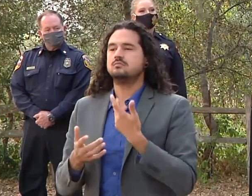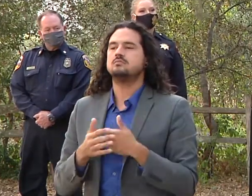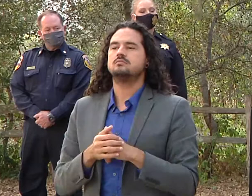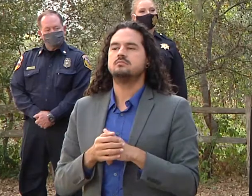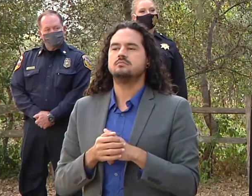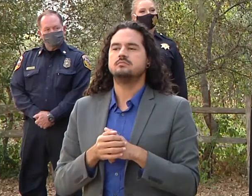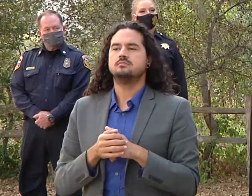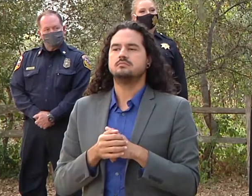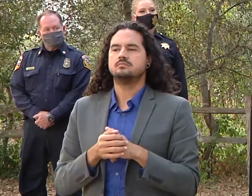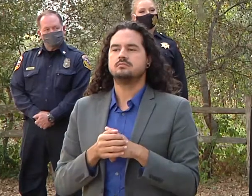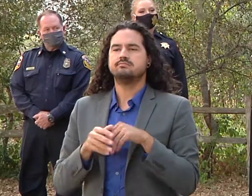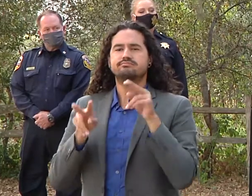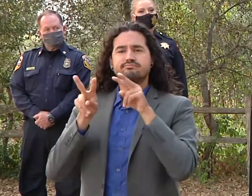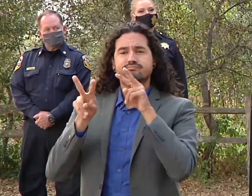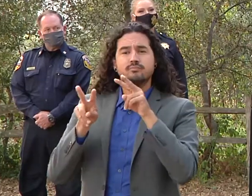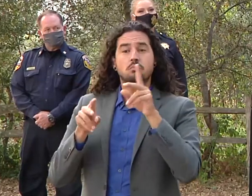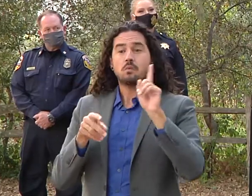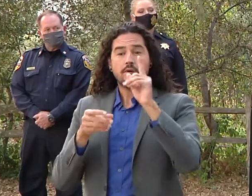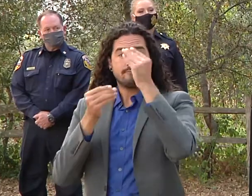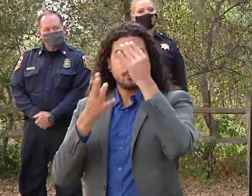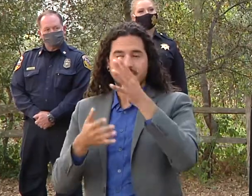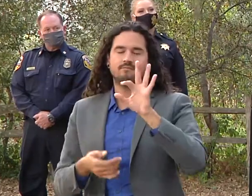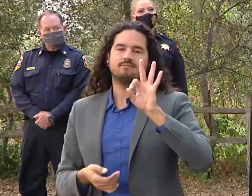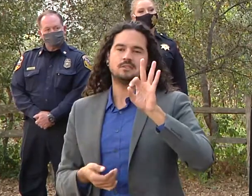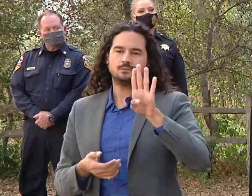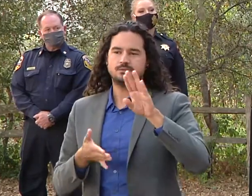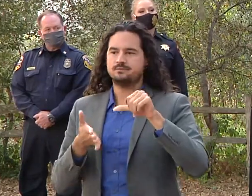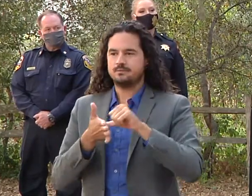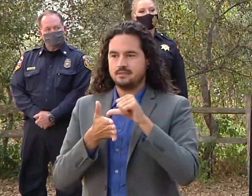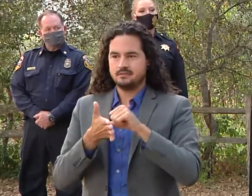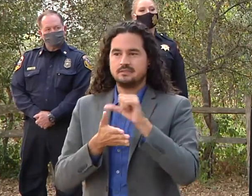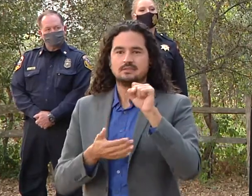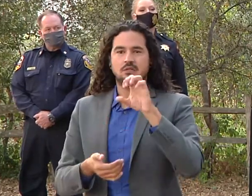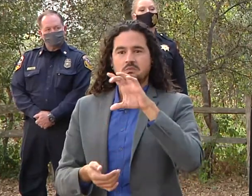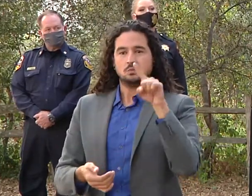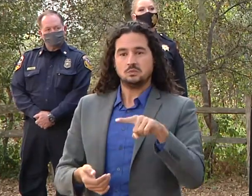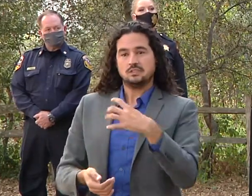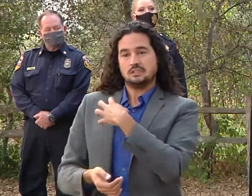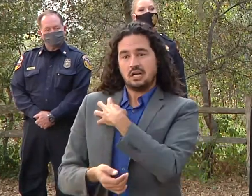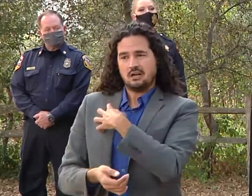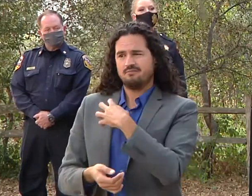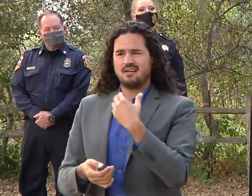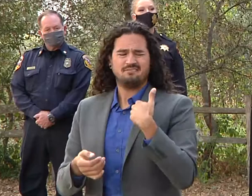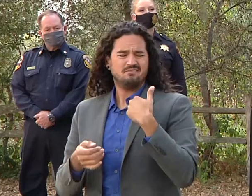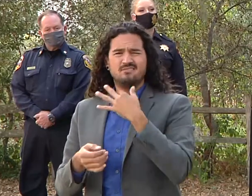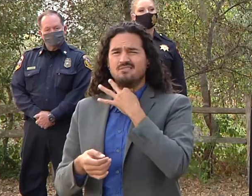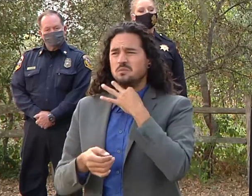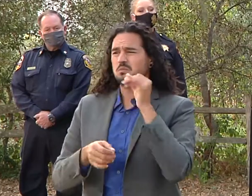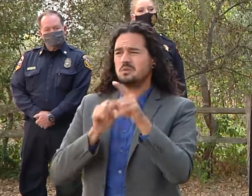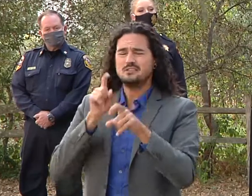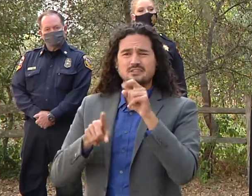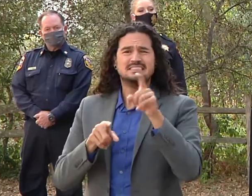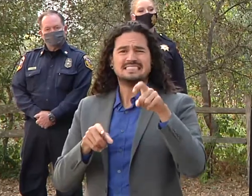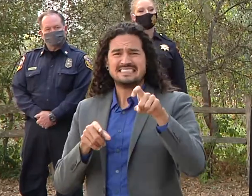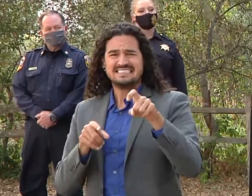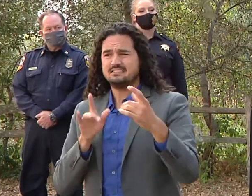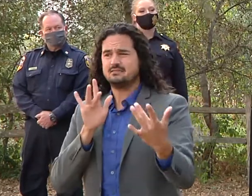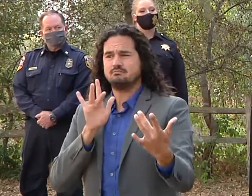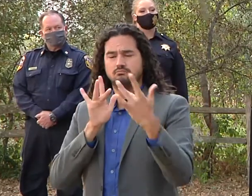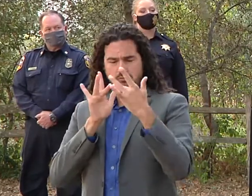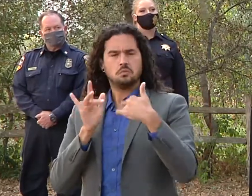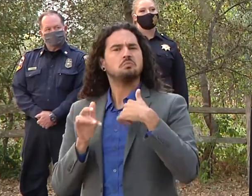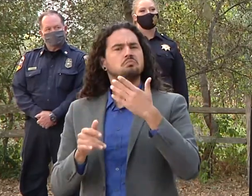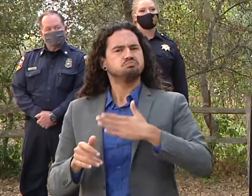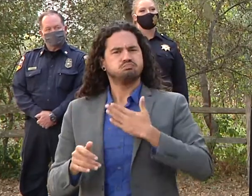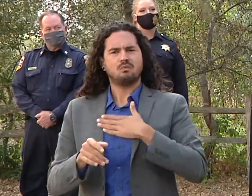our our facebook page uh if you have questions i fielded a number of emails um you know we want to know what you have to say and so